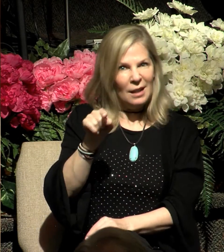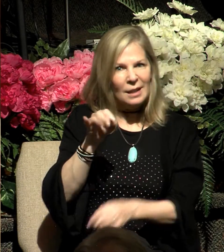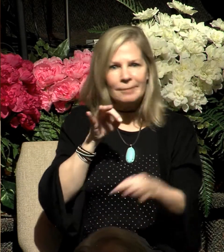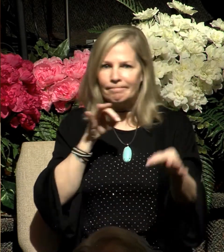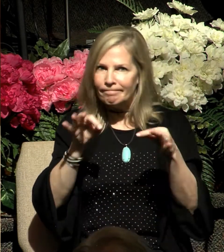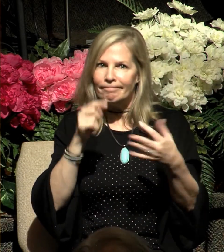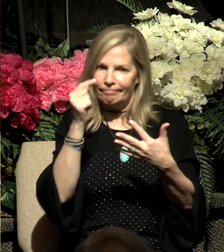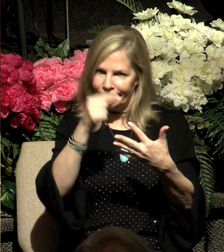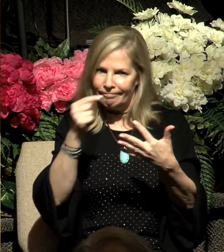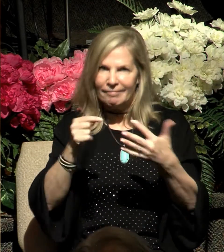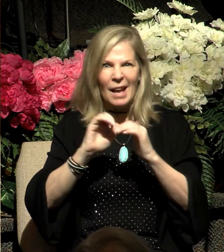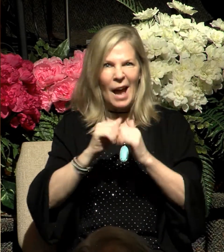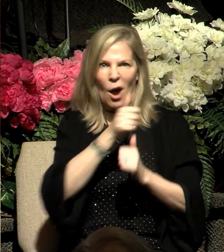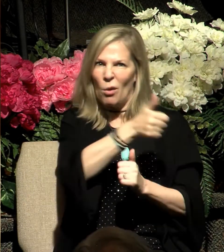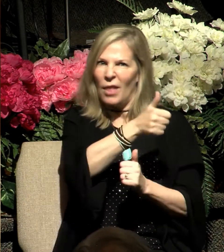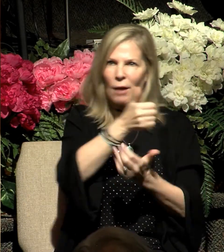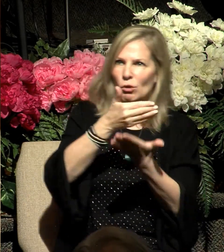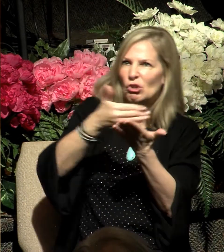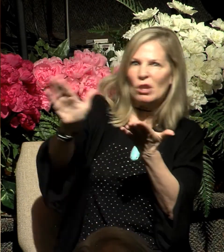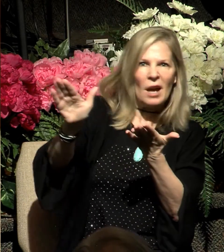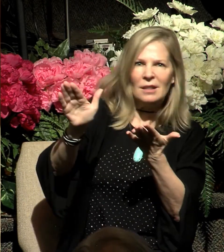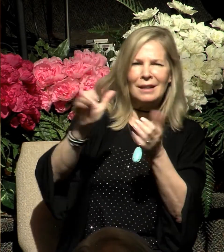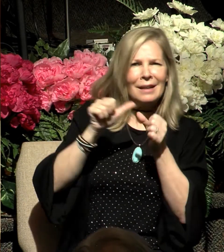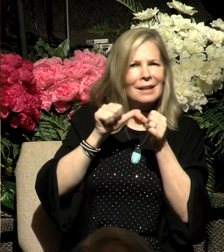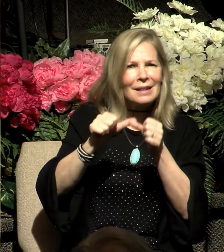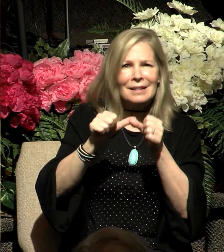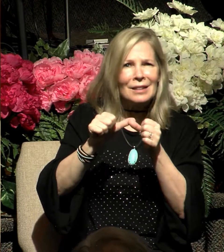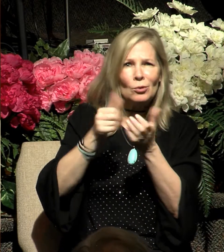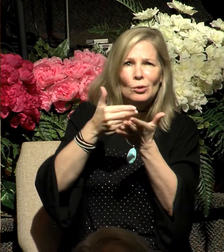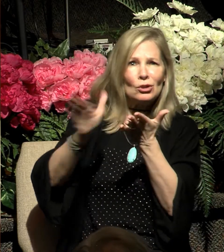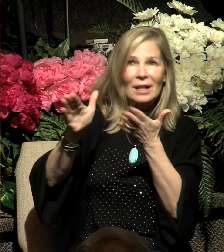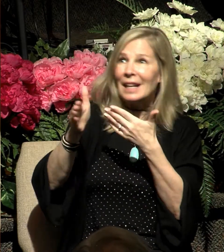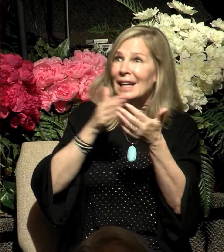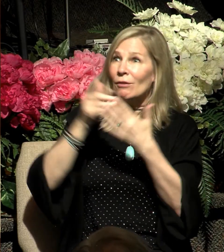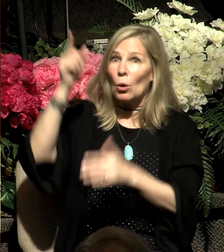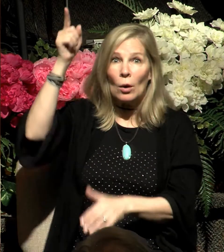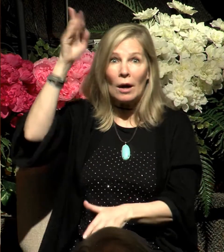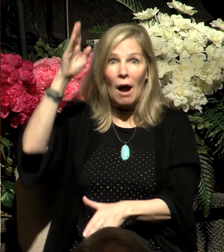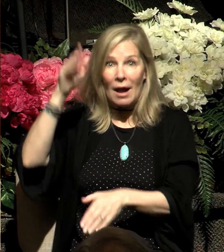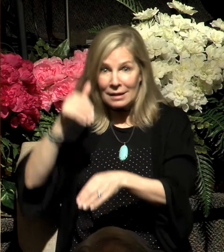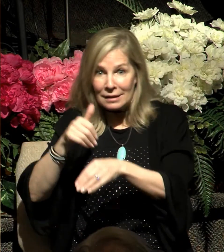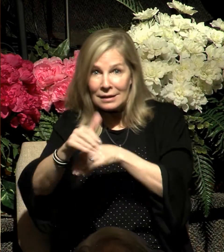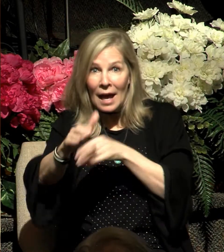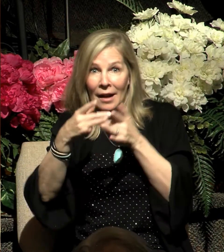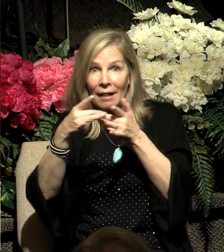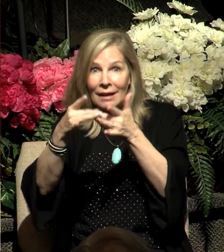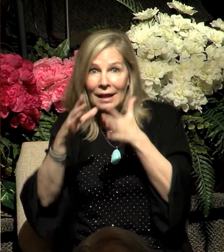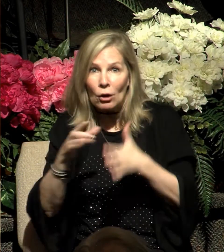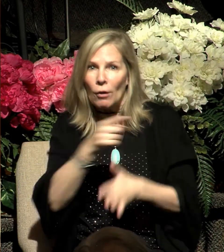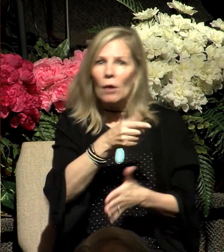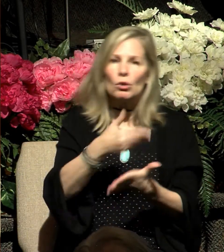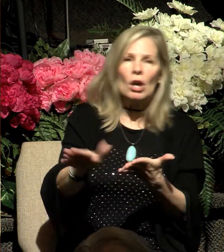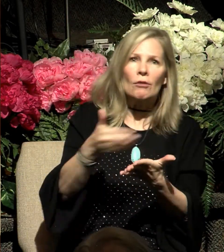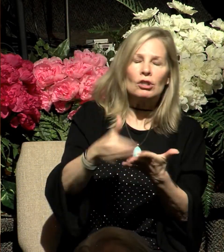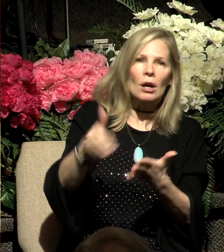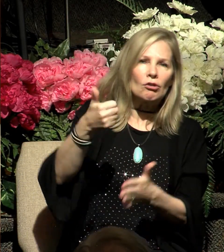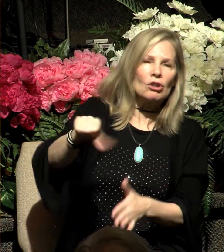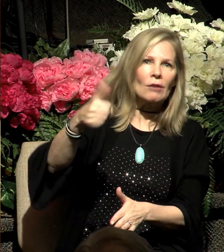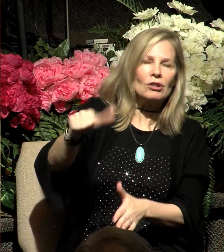continually resisted their divinely appointed leader, Moses. And the relevancy